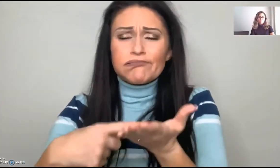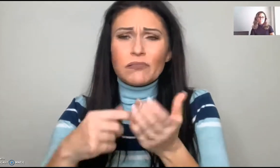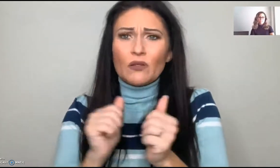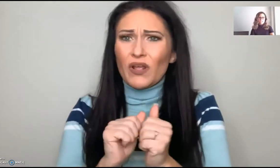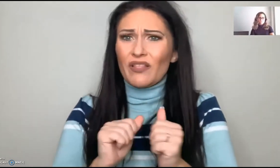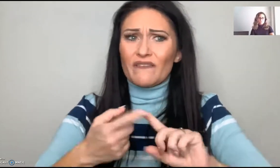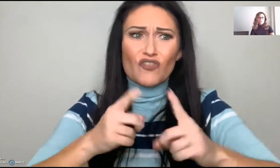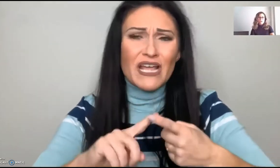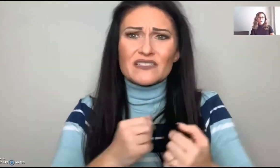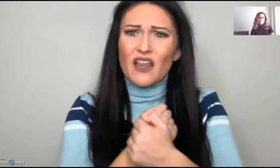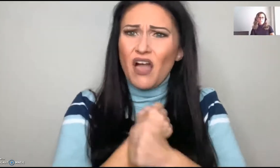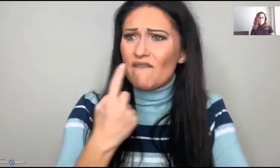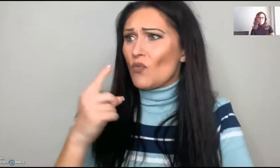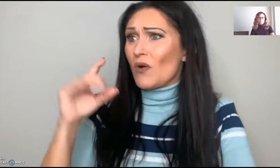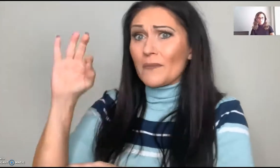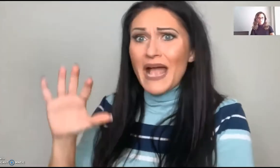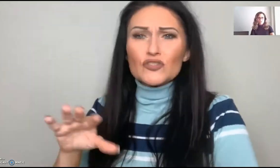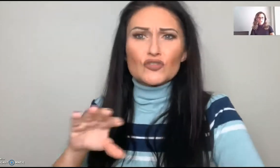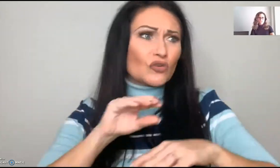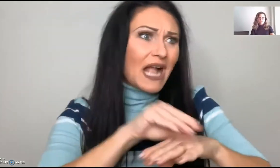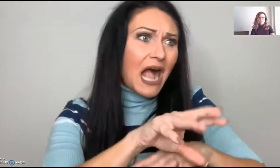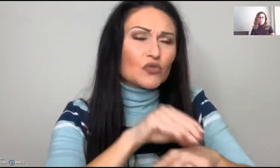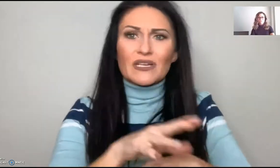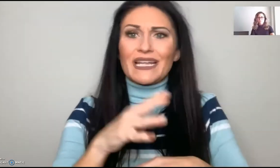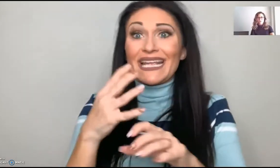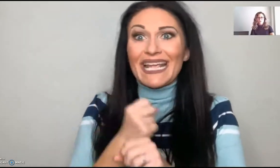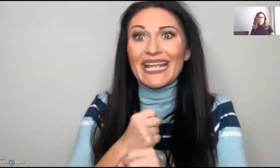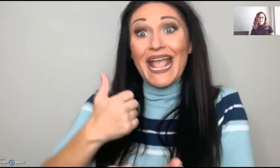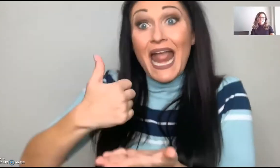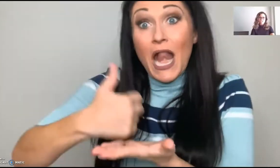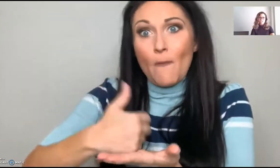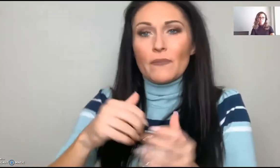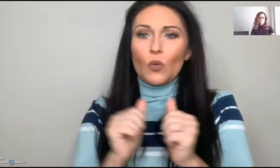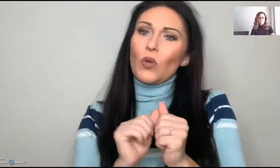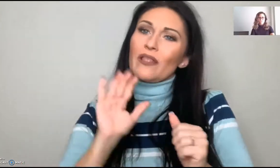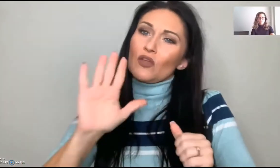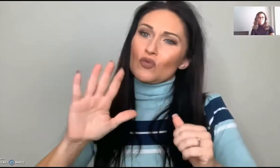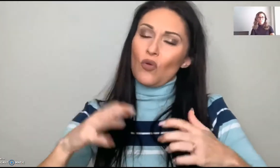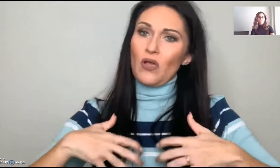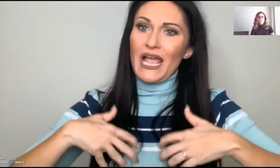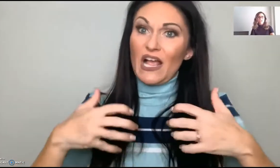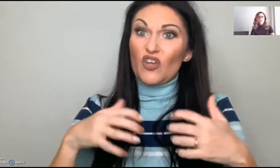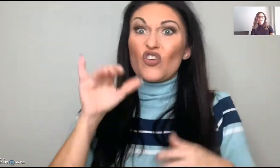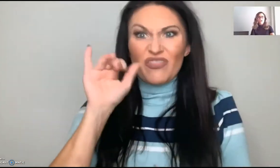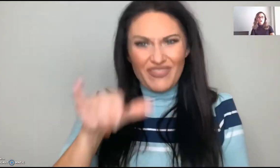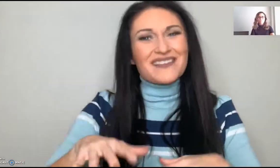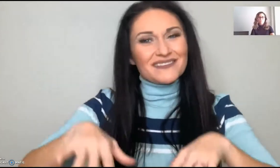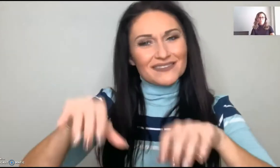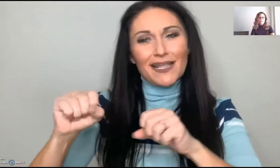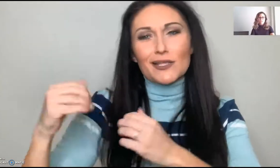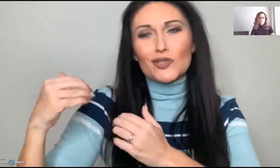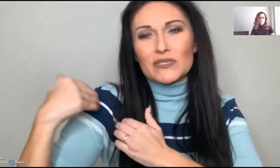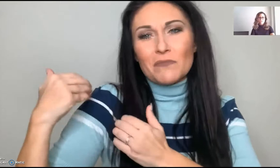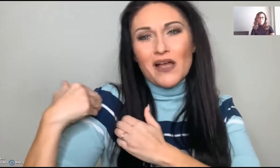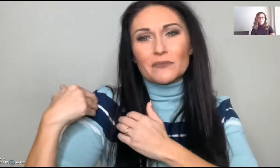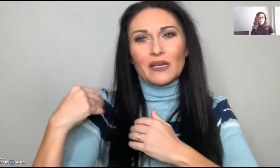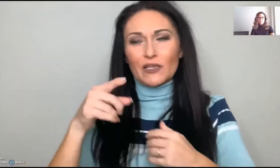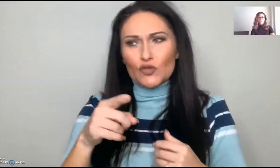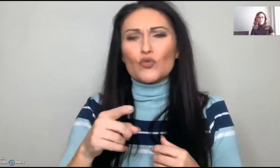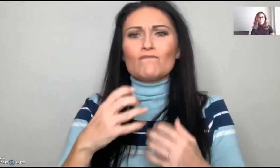Discuss with God and with friends or a loved one, a pastor, a counselor. Get help with your anger. You have